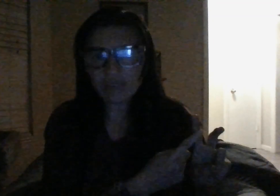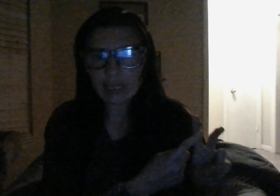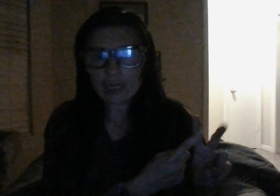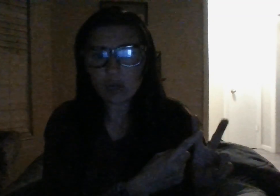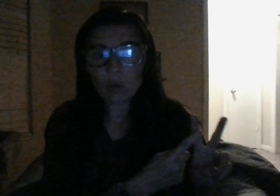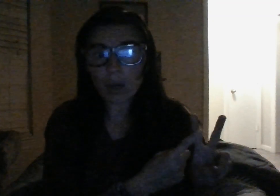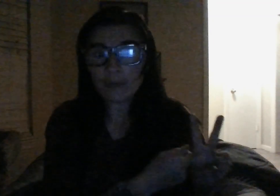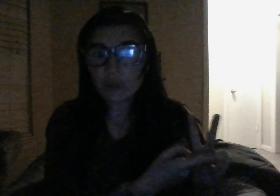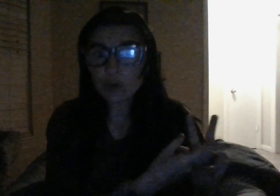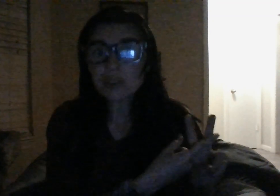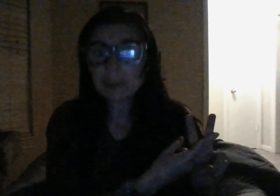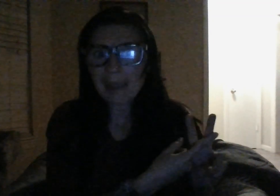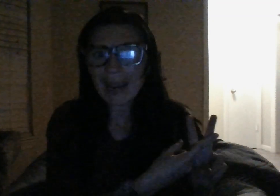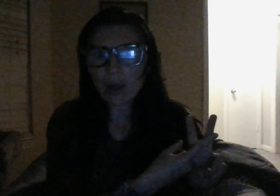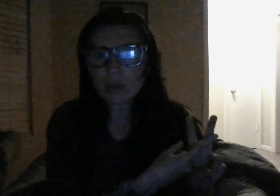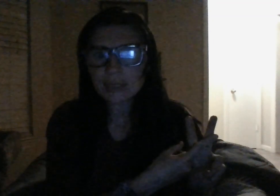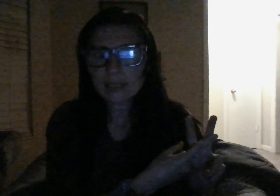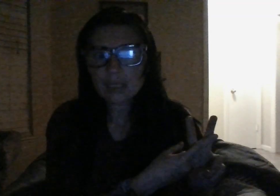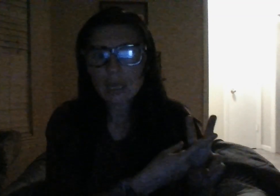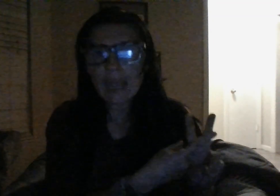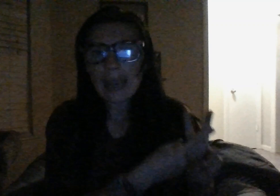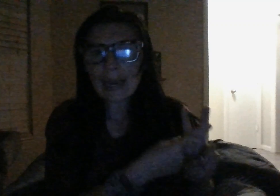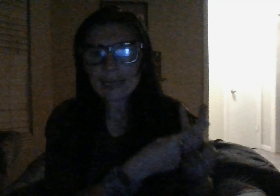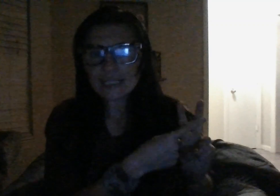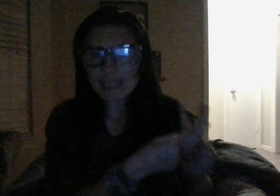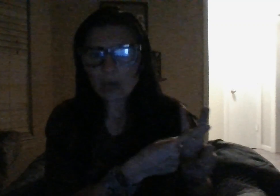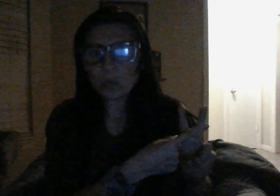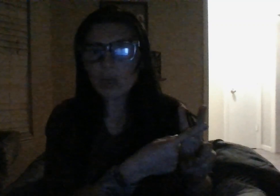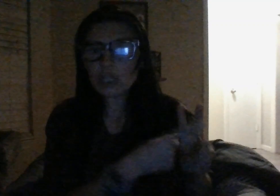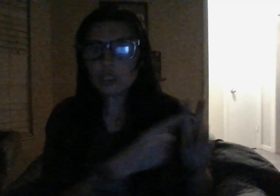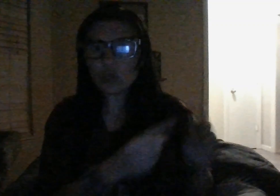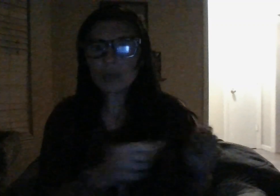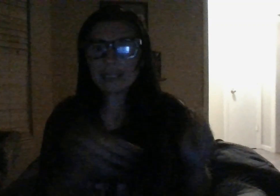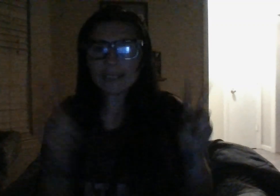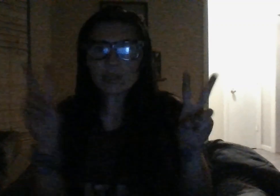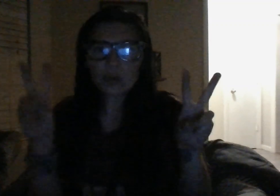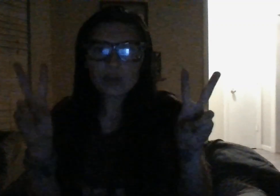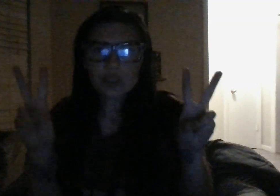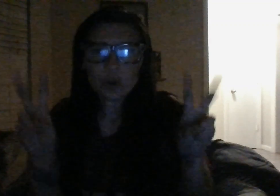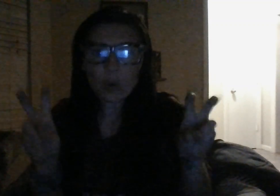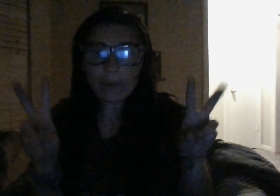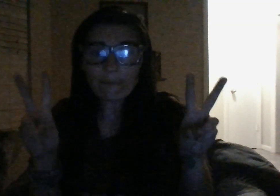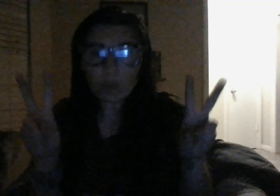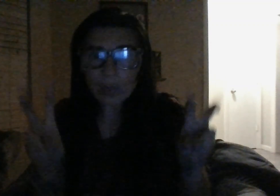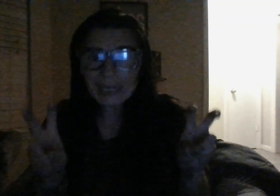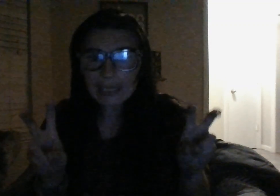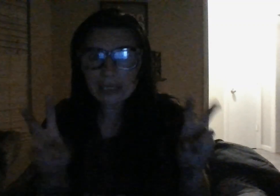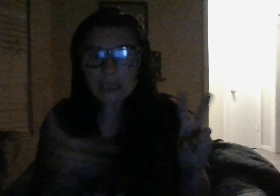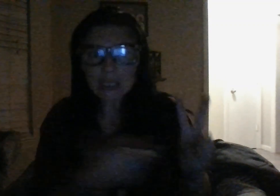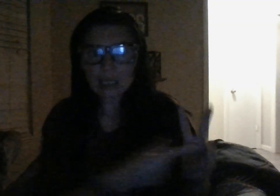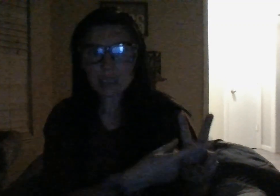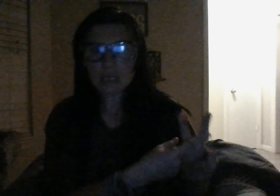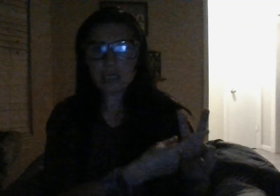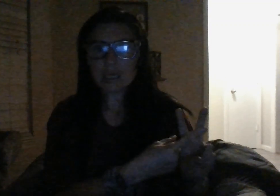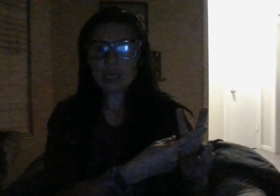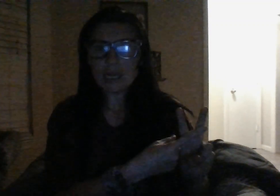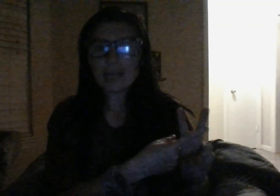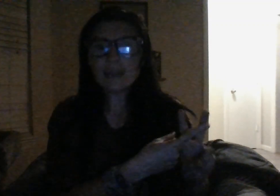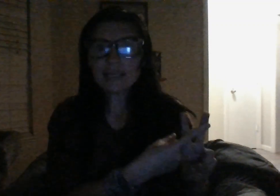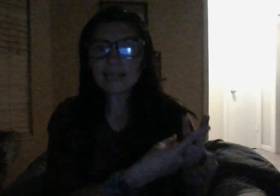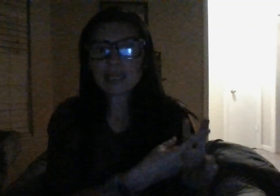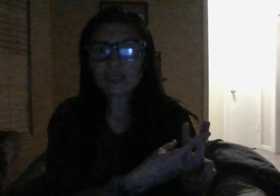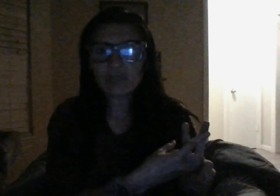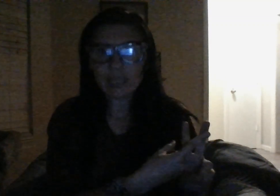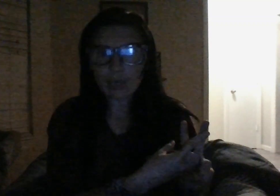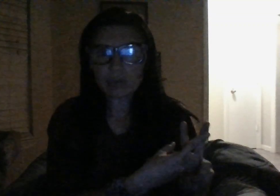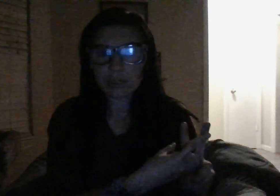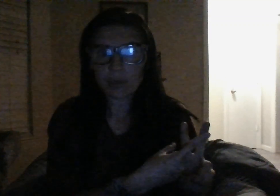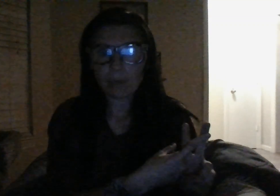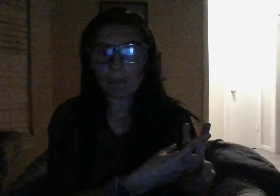video of your spouse and someone you consider your friend in the sex video wave going soon